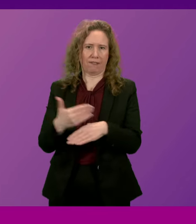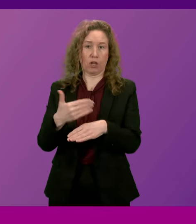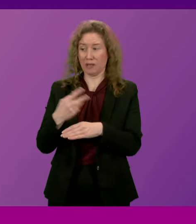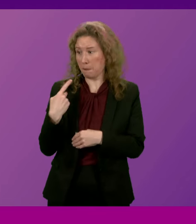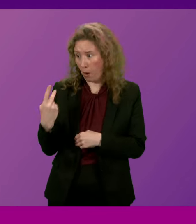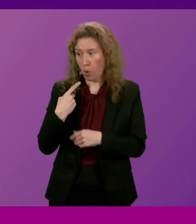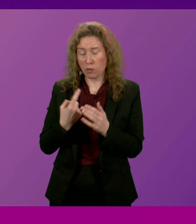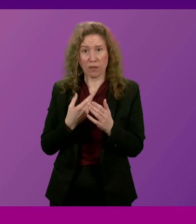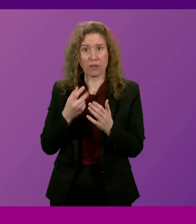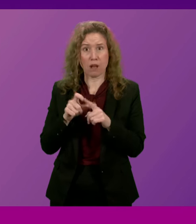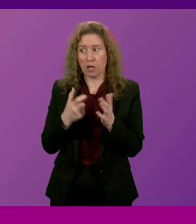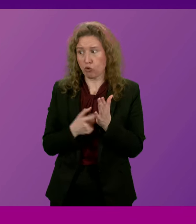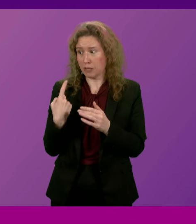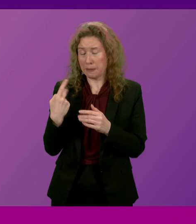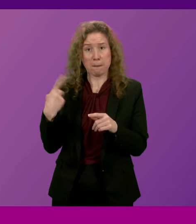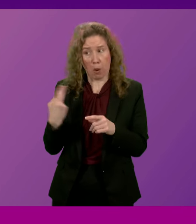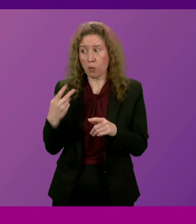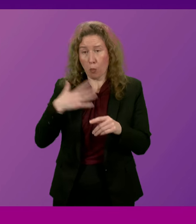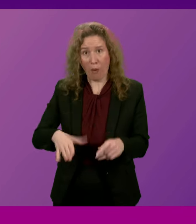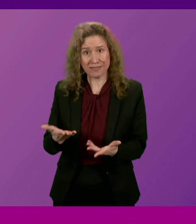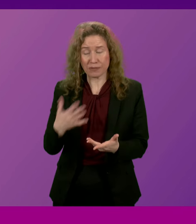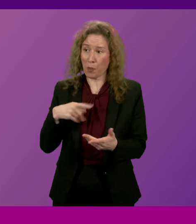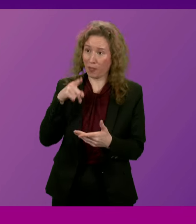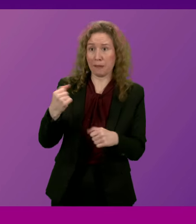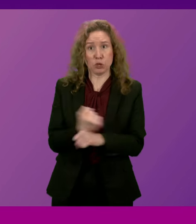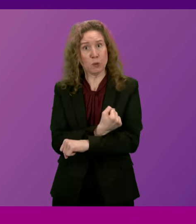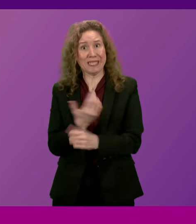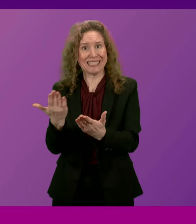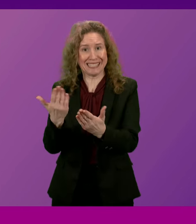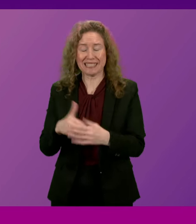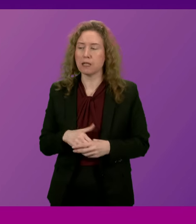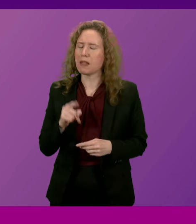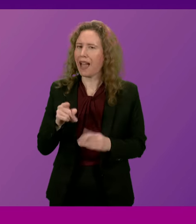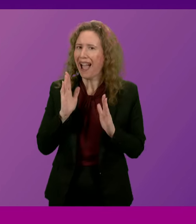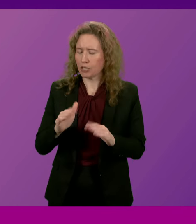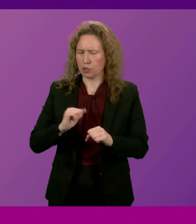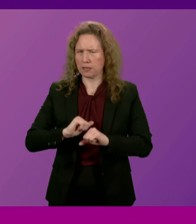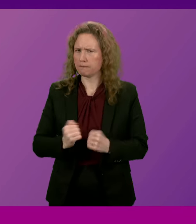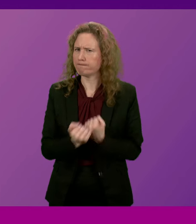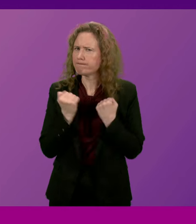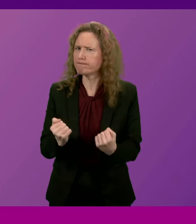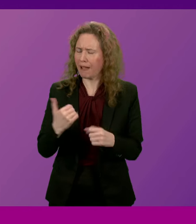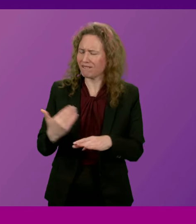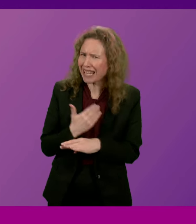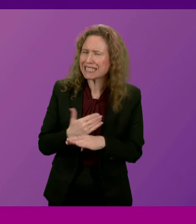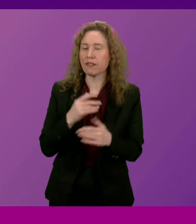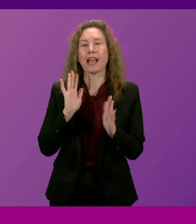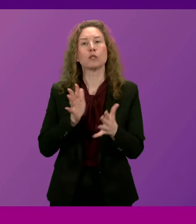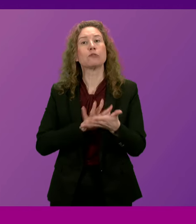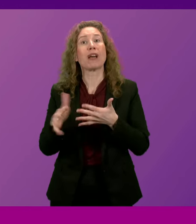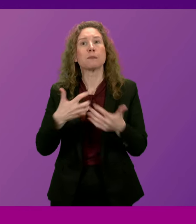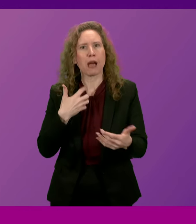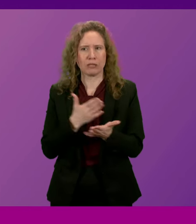think both Mr Ross and I would want them to undertake. And that has to be effective, it has to be transparent,